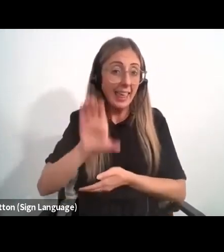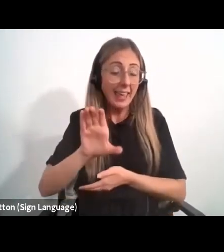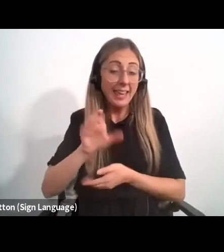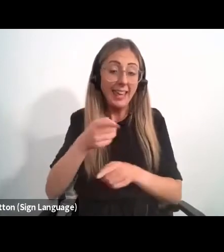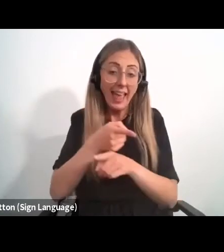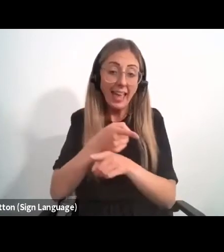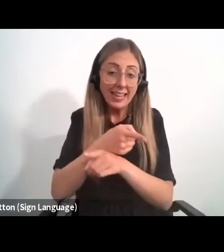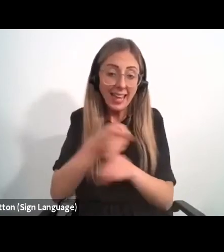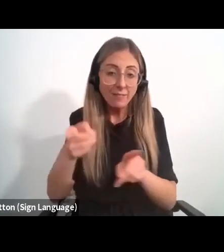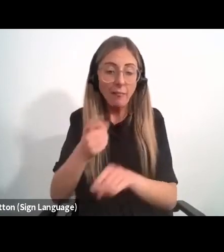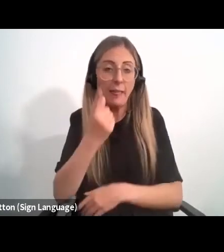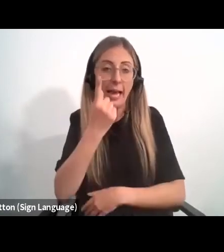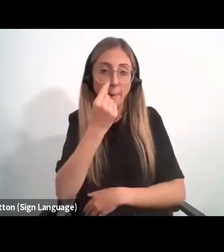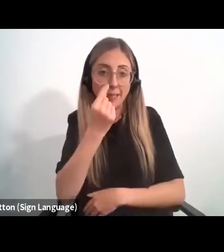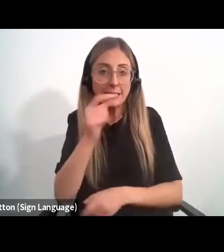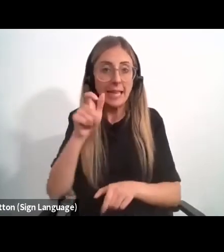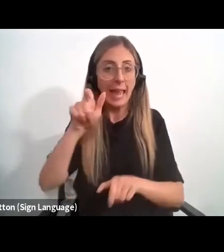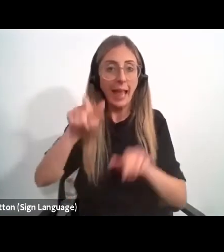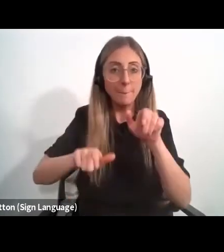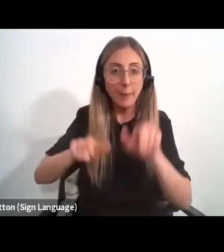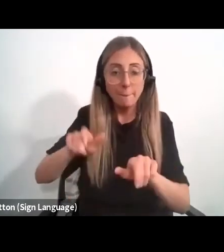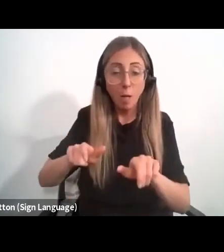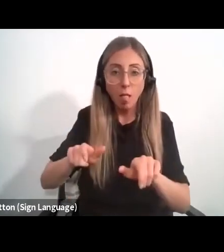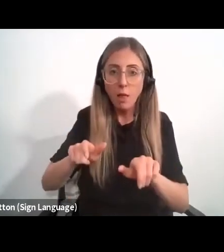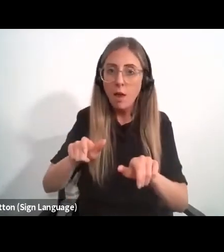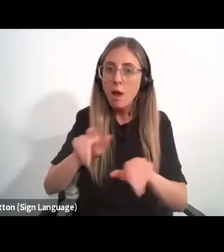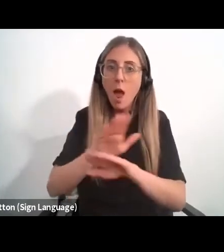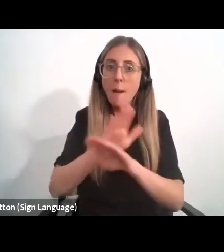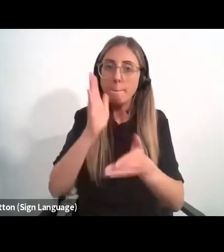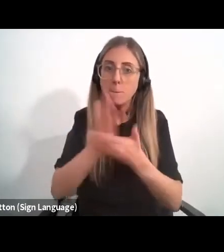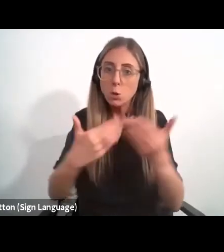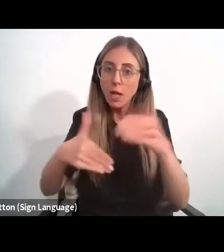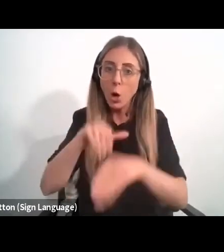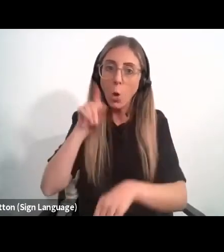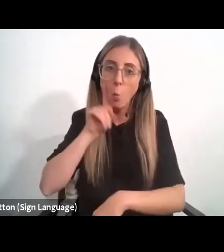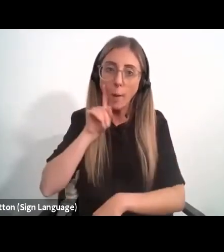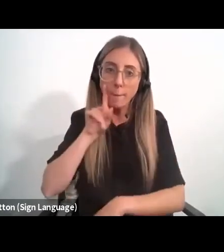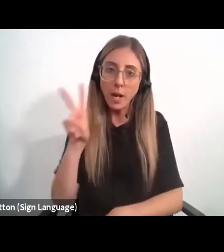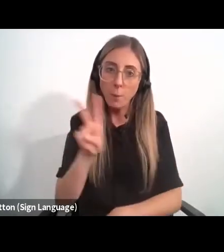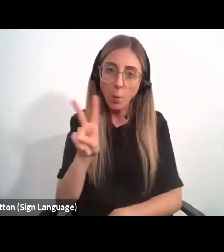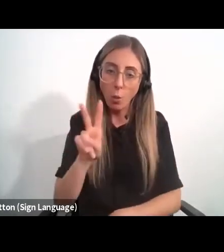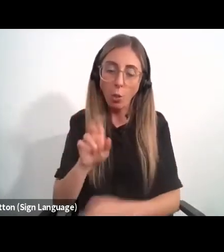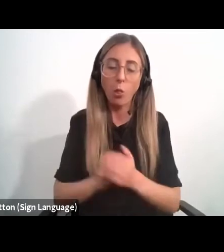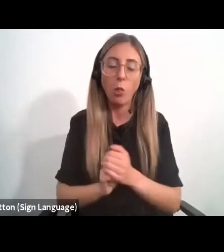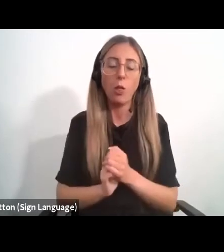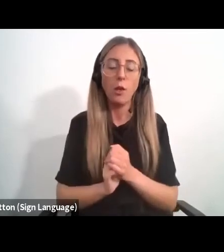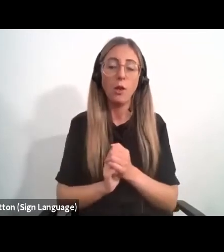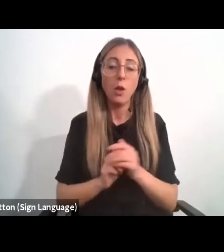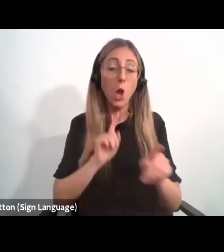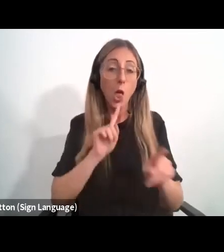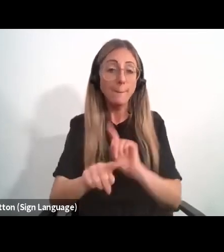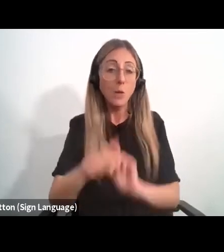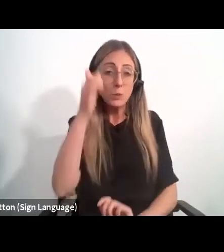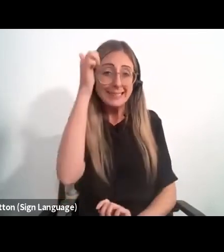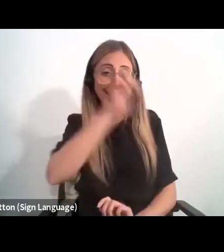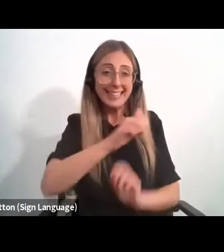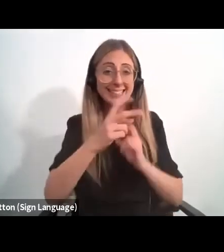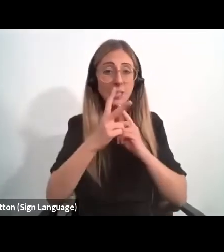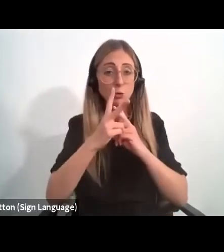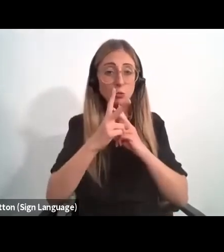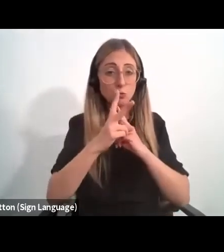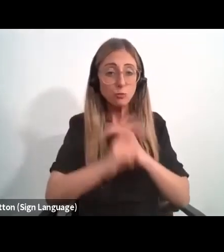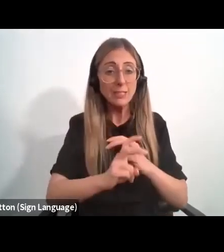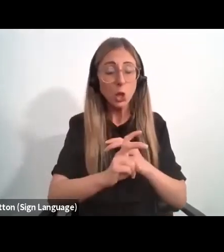capacity of people, not forgetting women. We know the best trained, most talented researchers naturally